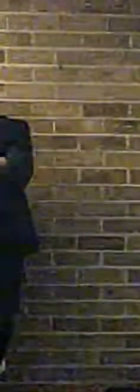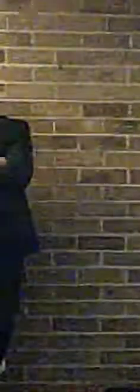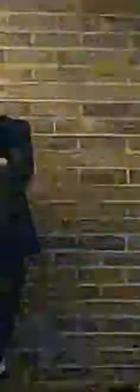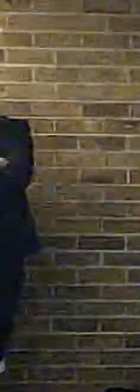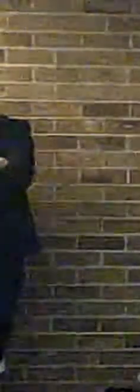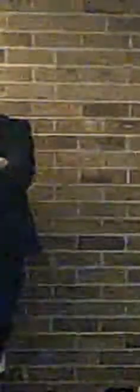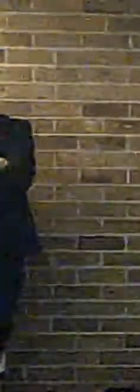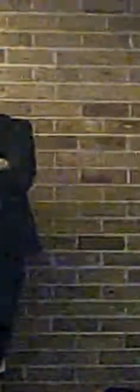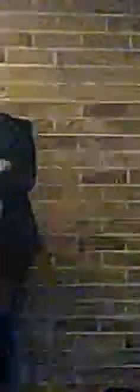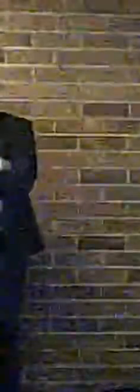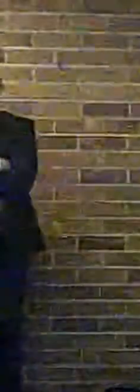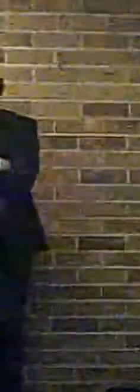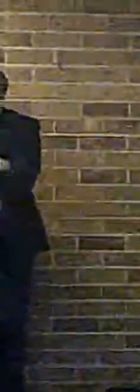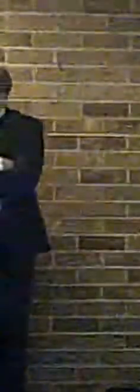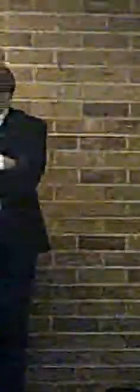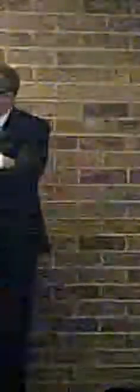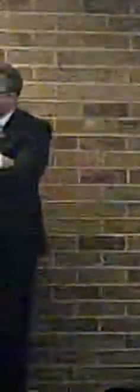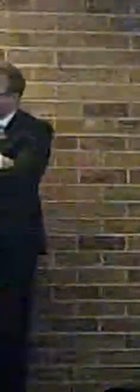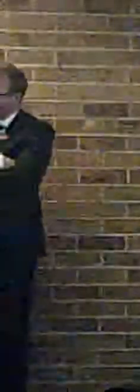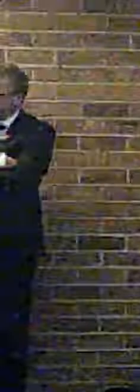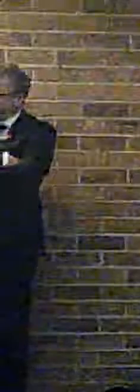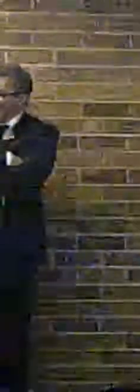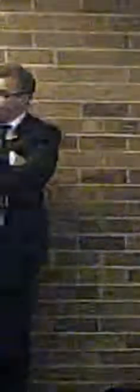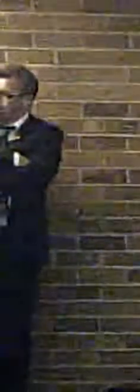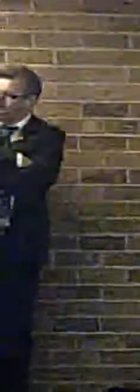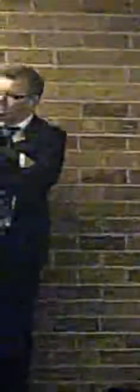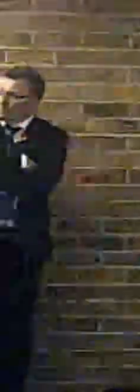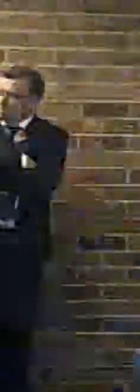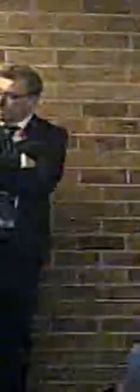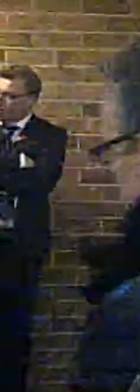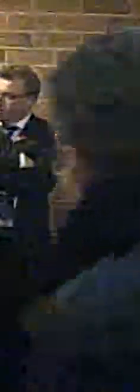Merseyside for over a decade. Don't let them off the hook.